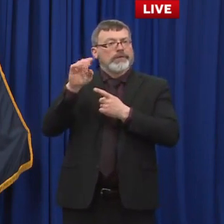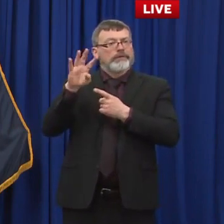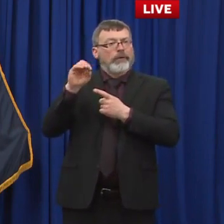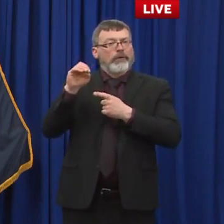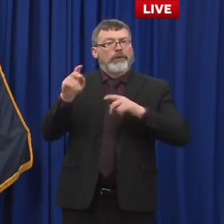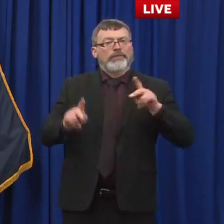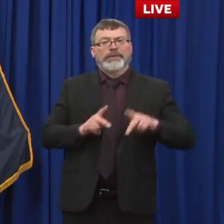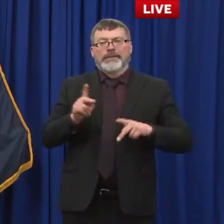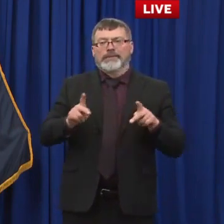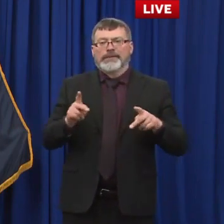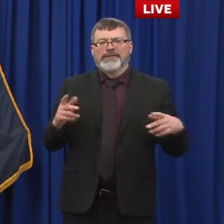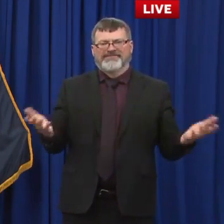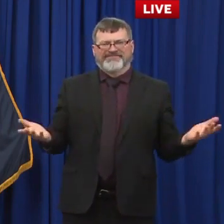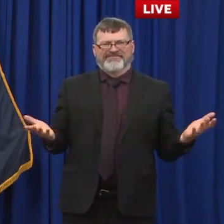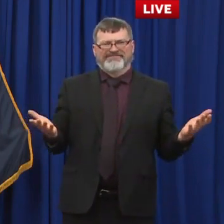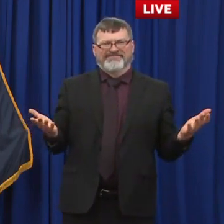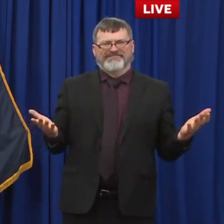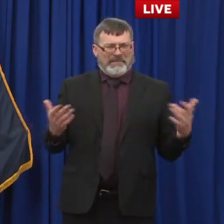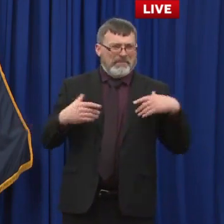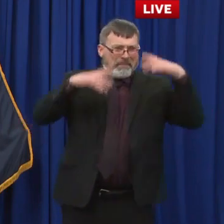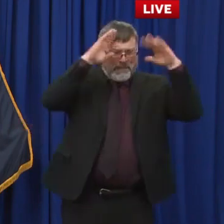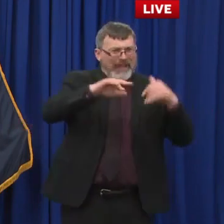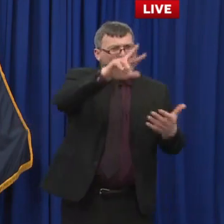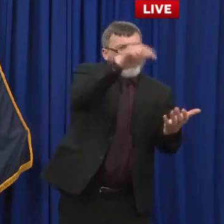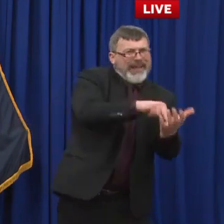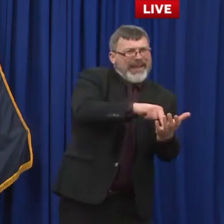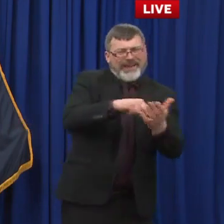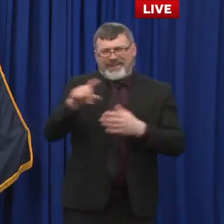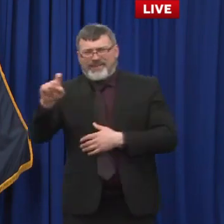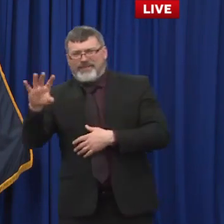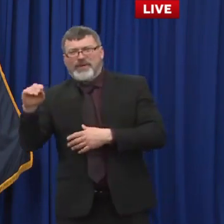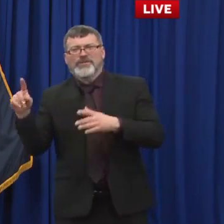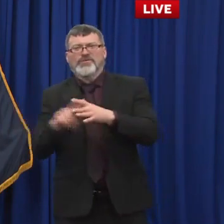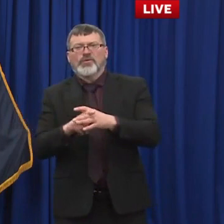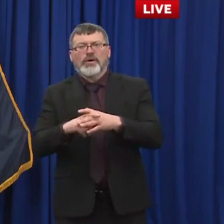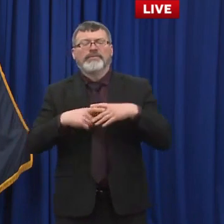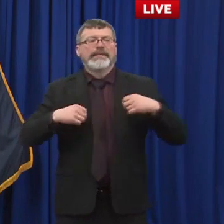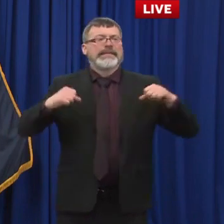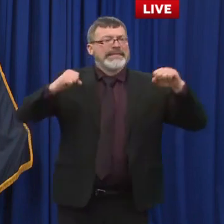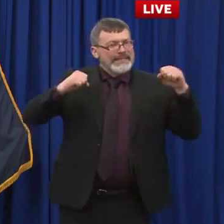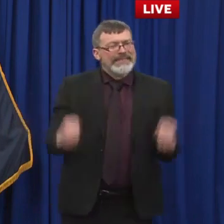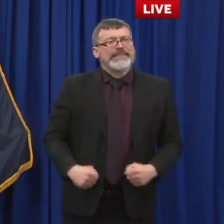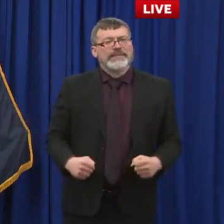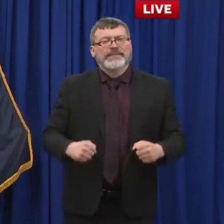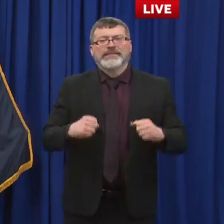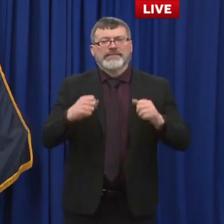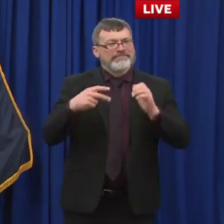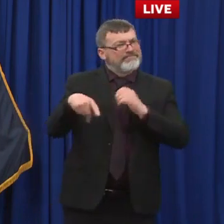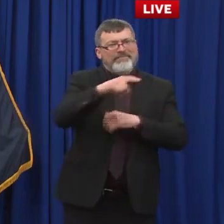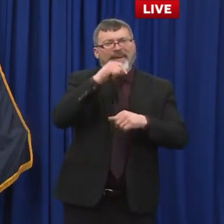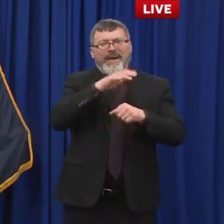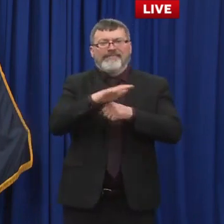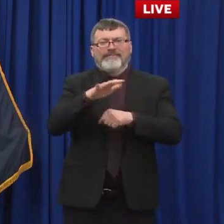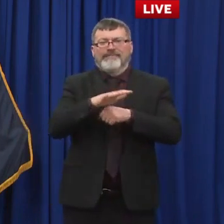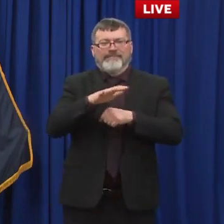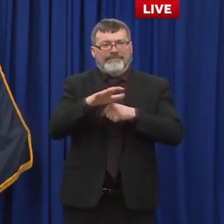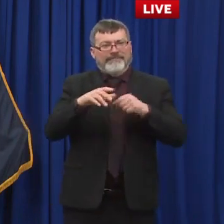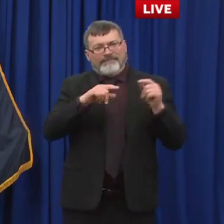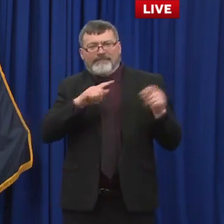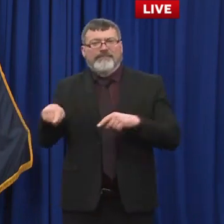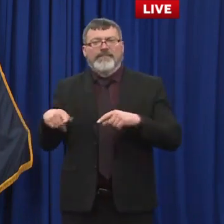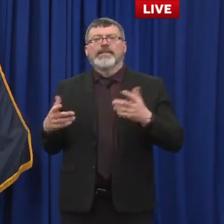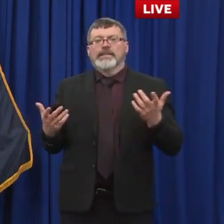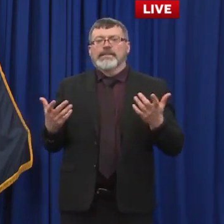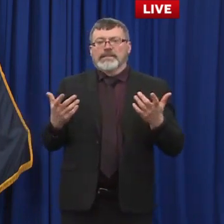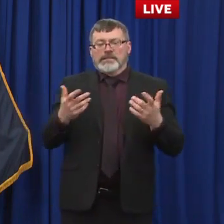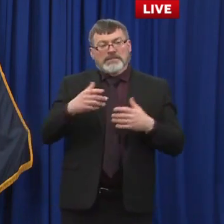now. We're always helping people get back to work. And those unable to return to their old jobs can utilize the state jobs boards,